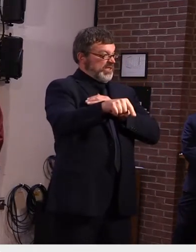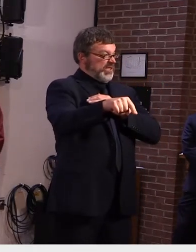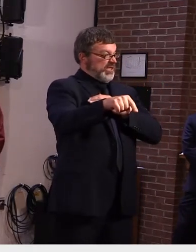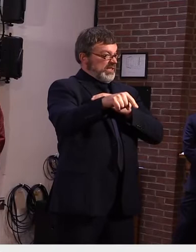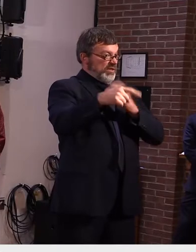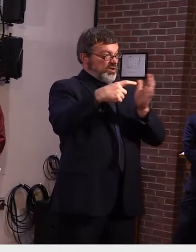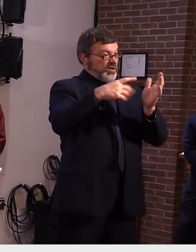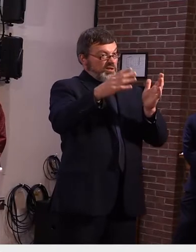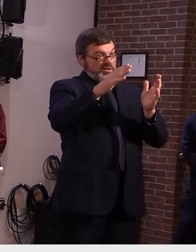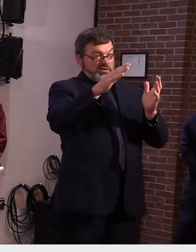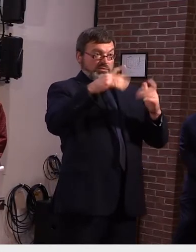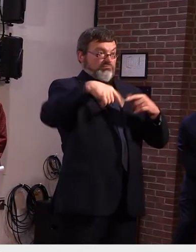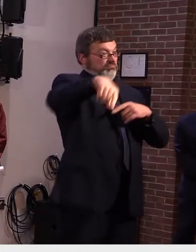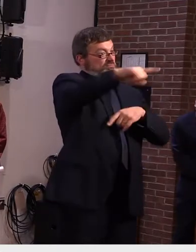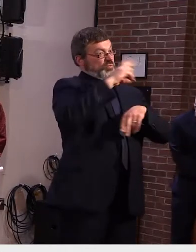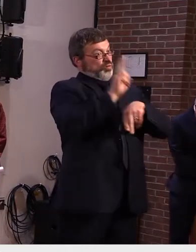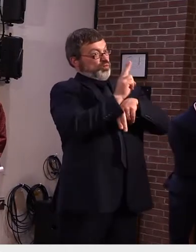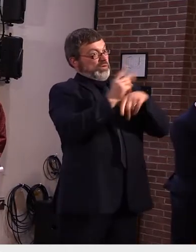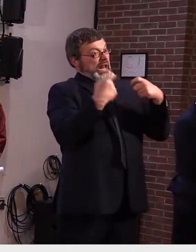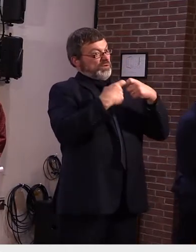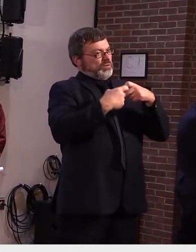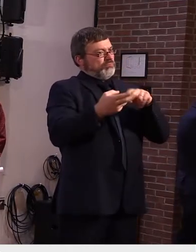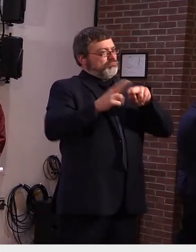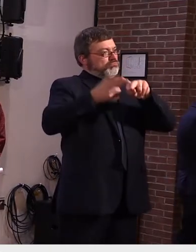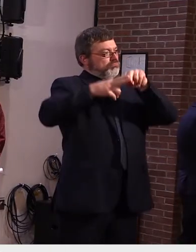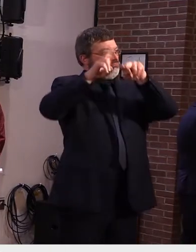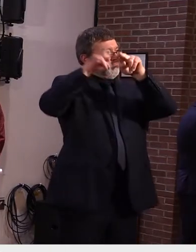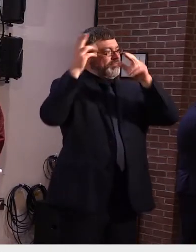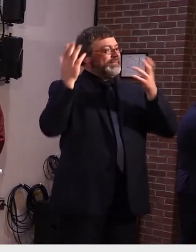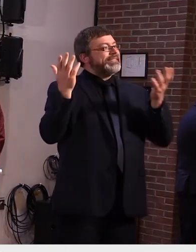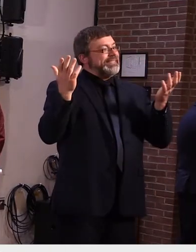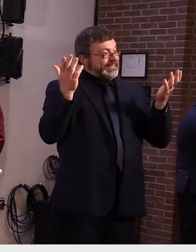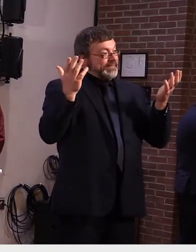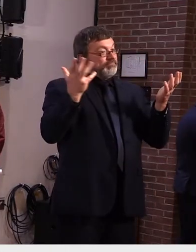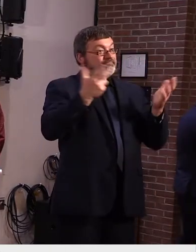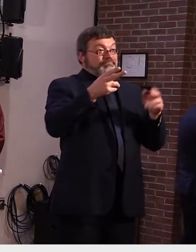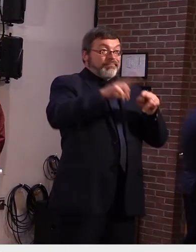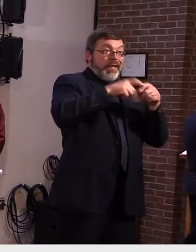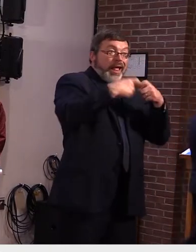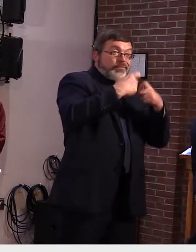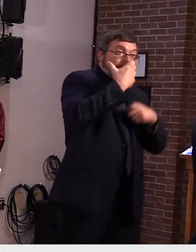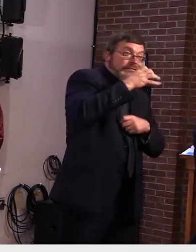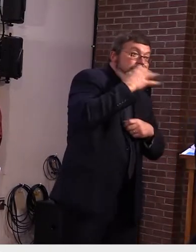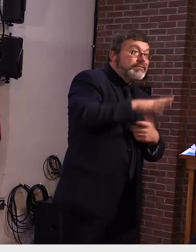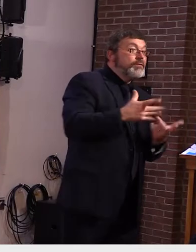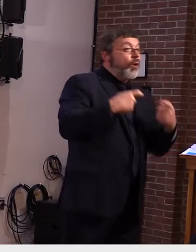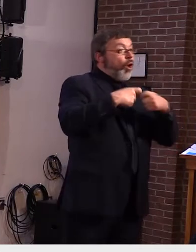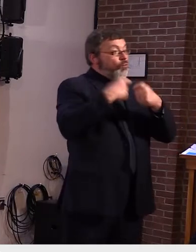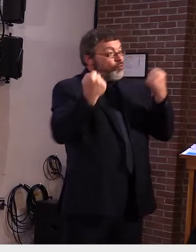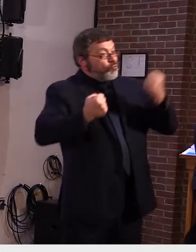uh power uh and electrical um heating as well in the in the coming years